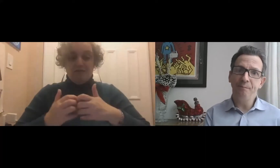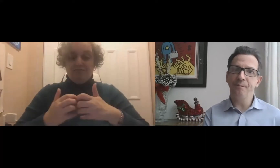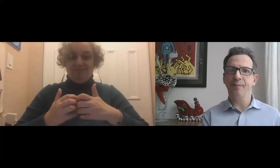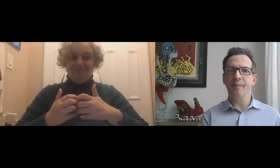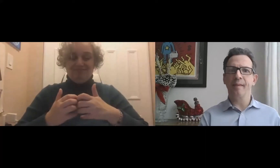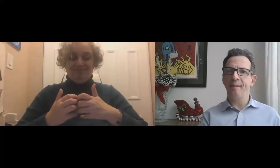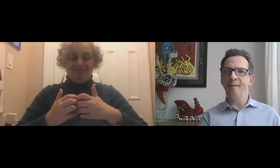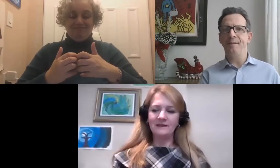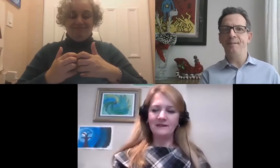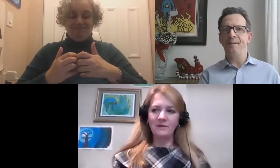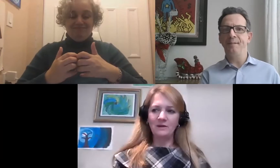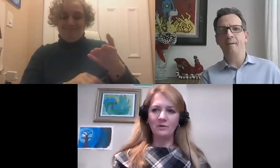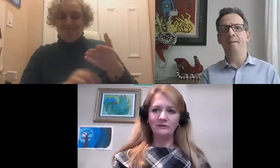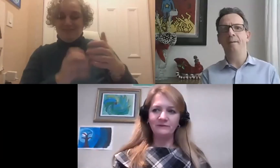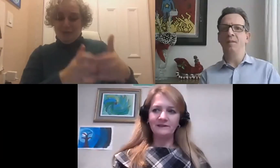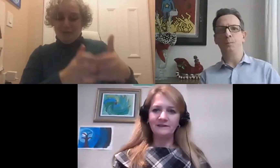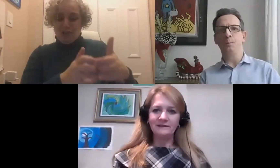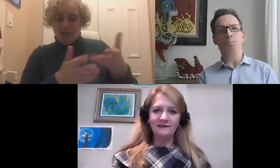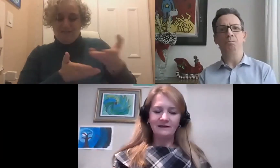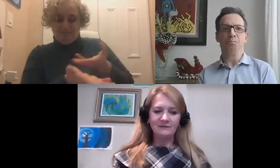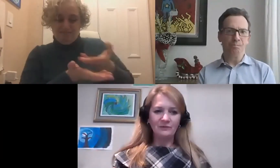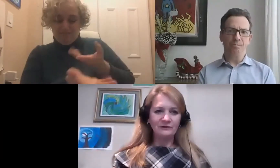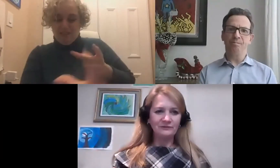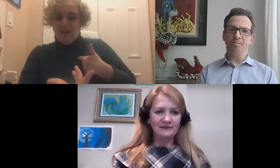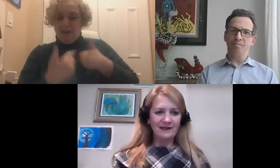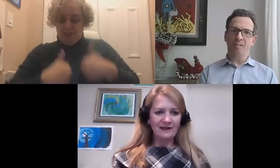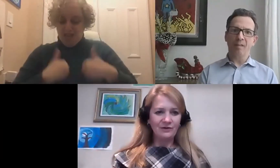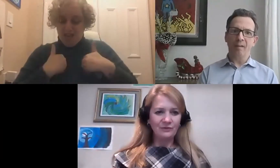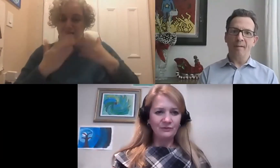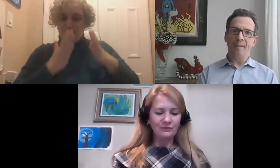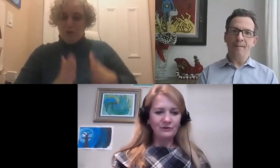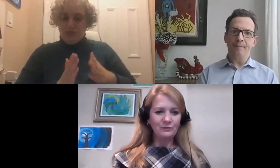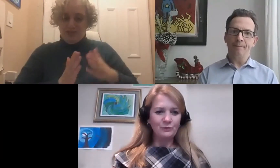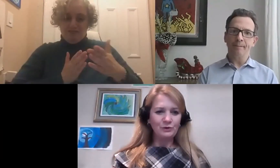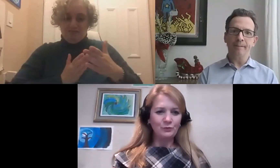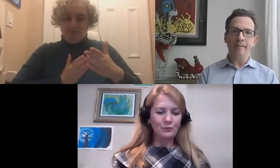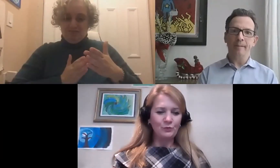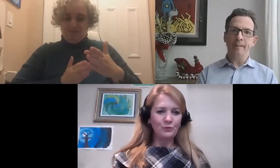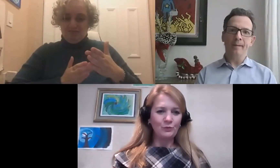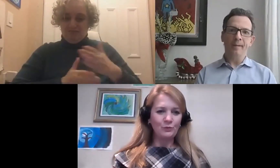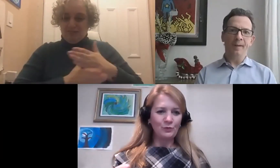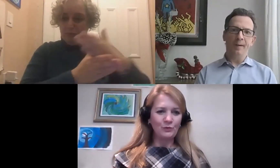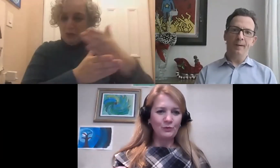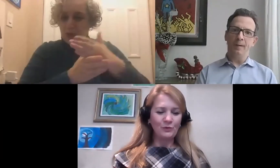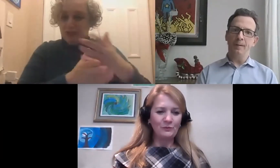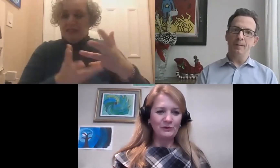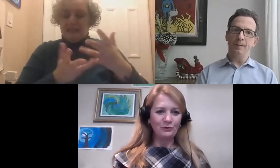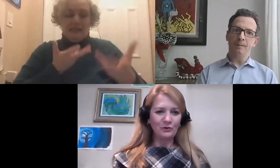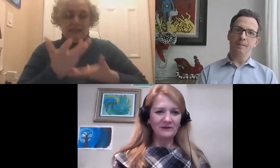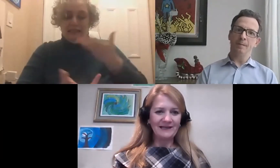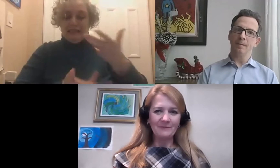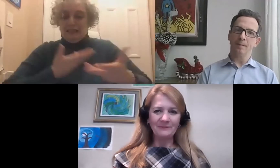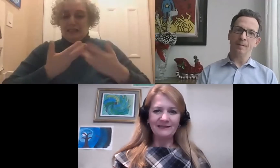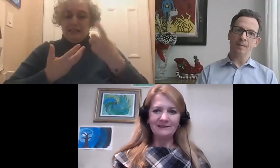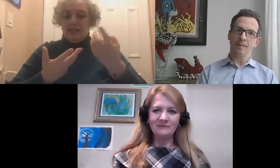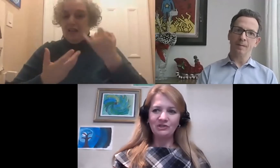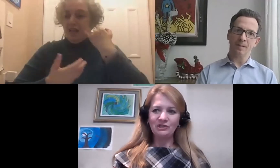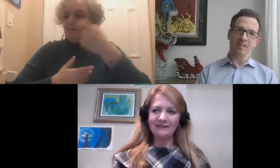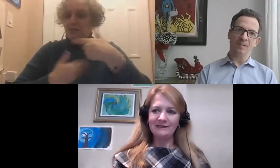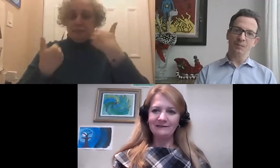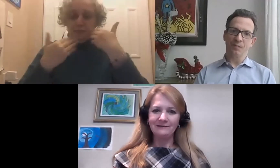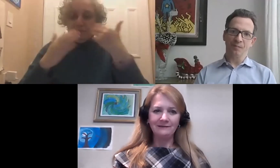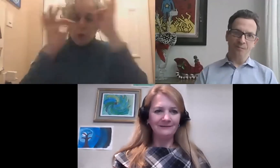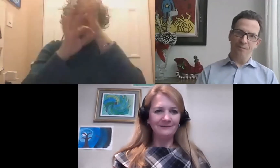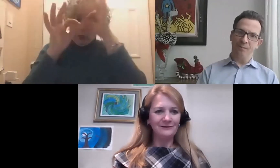And I'm wondering how, you know, when we don't know what's happening in the